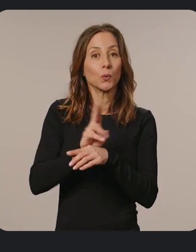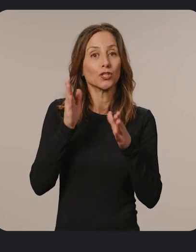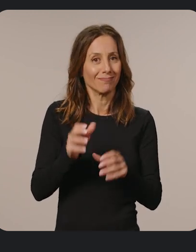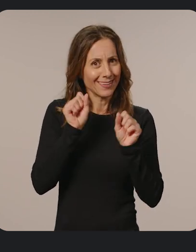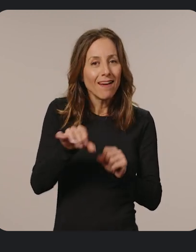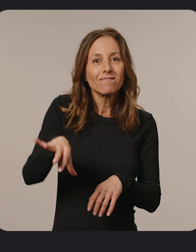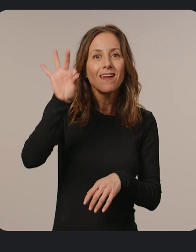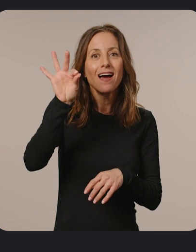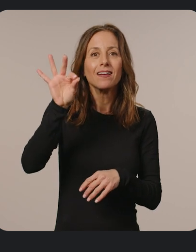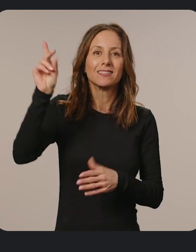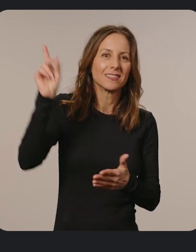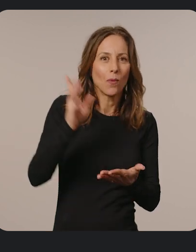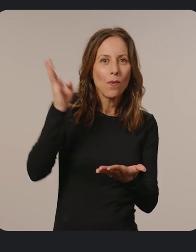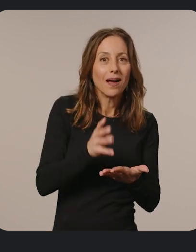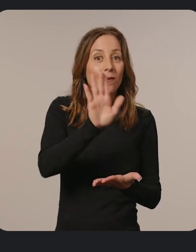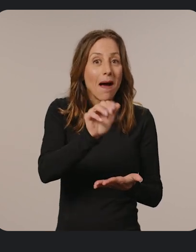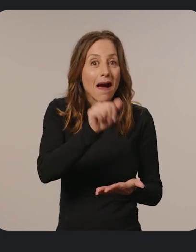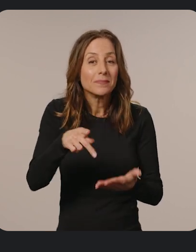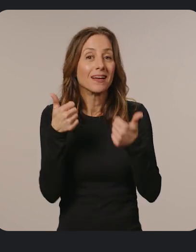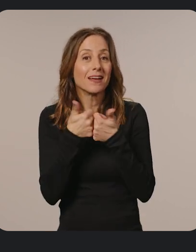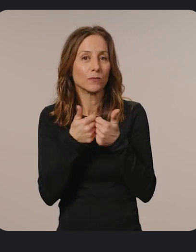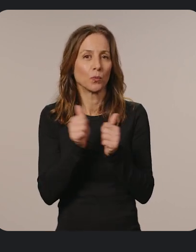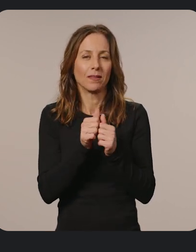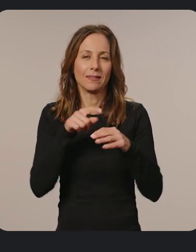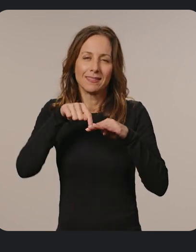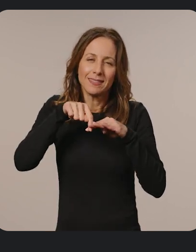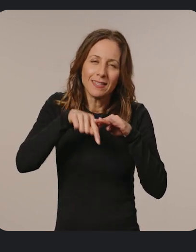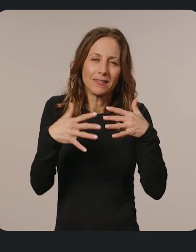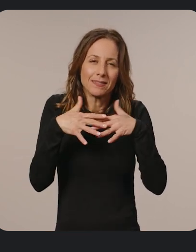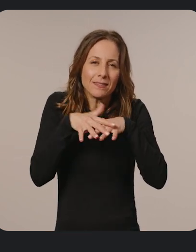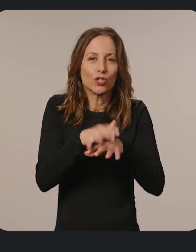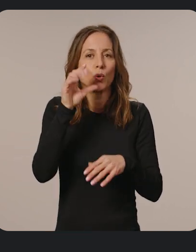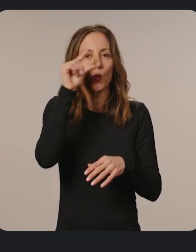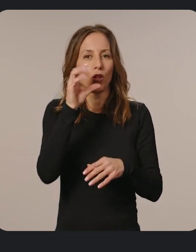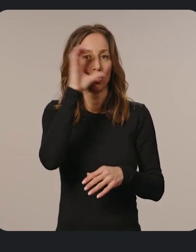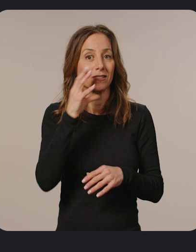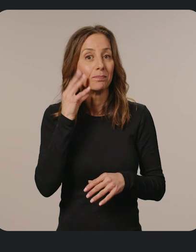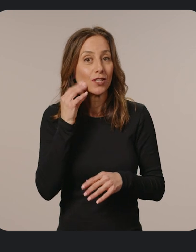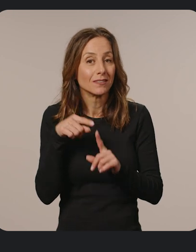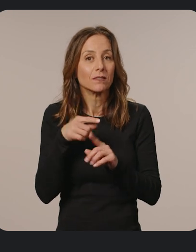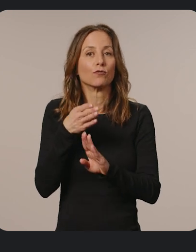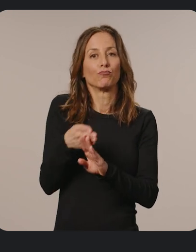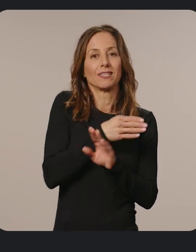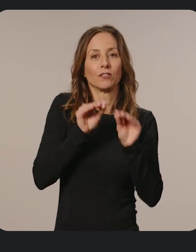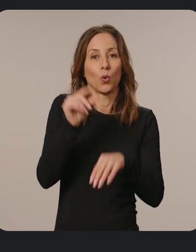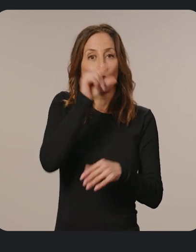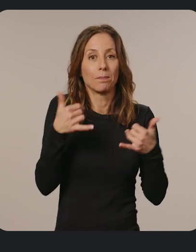Chromebook users can find and download your apps and games with a deeply integrated Google search experience, the pre-installed Google